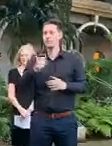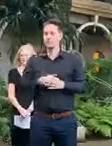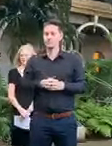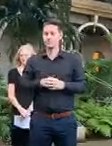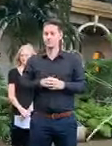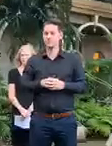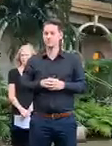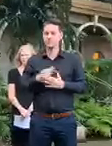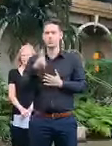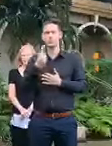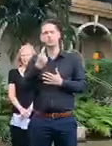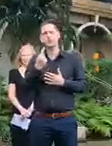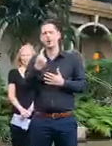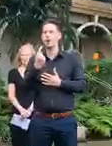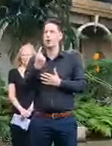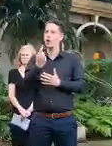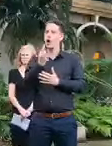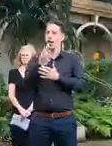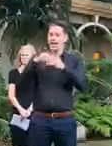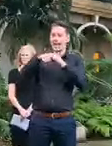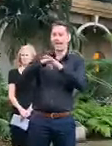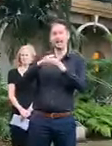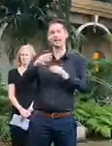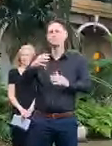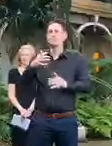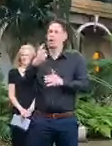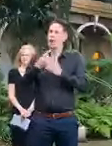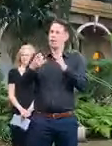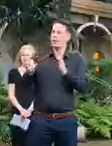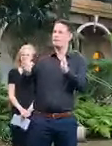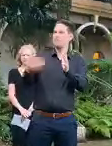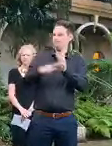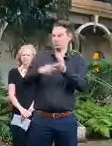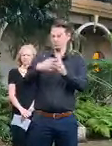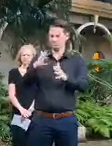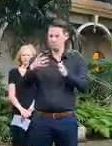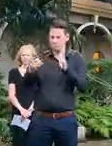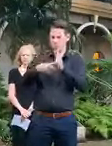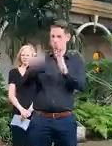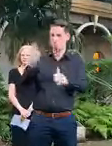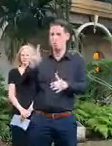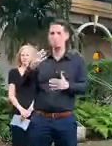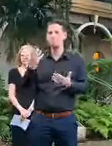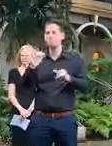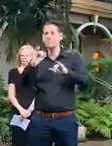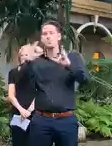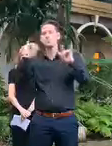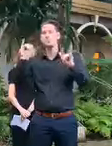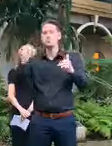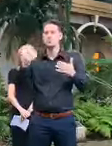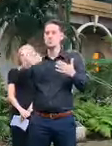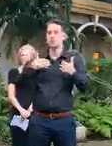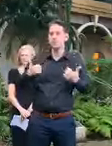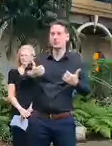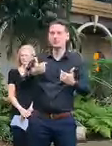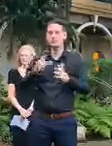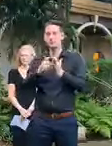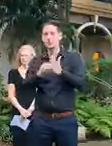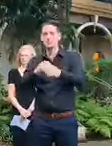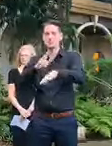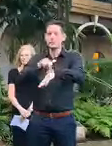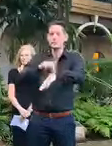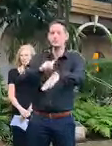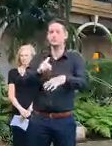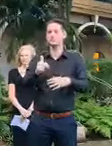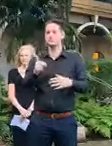essential travel will be allowed. And what do I mean by essential? mean things like emergency services personnel, medical,